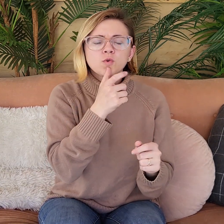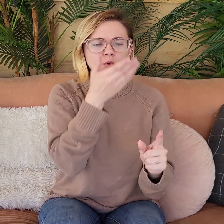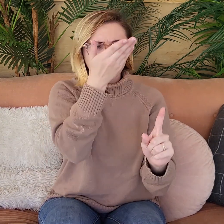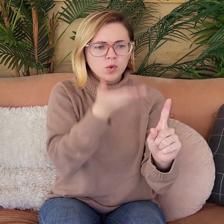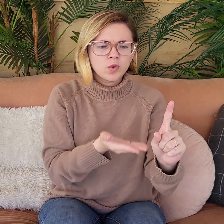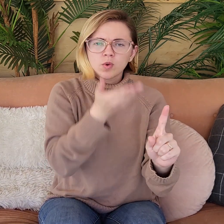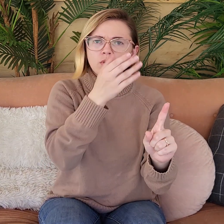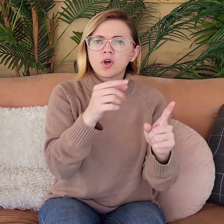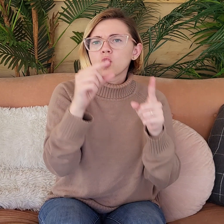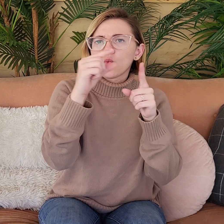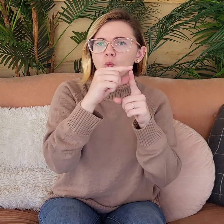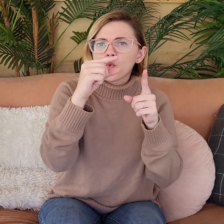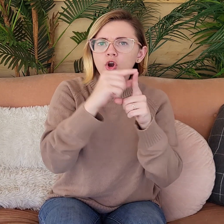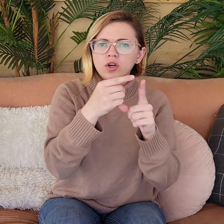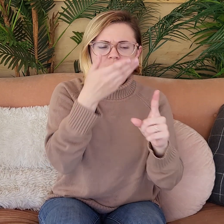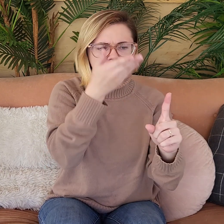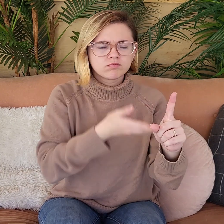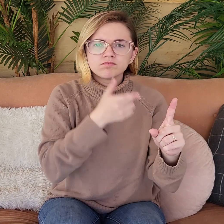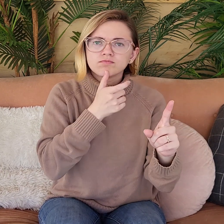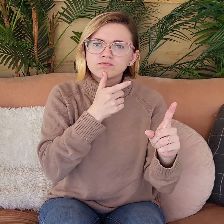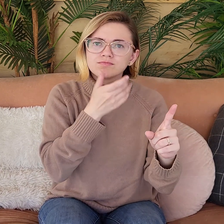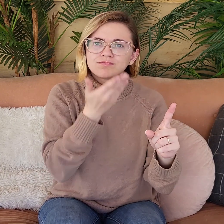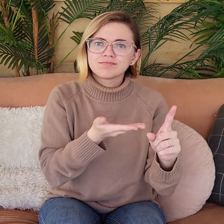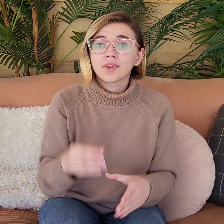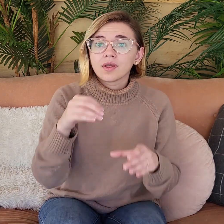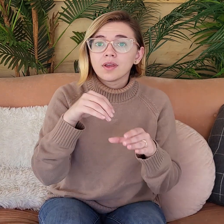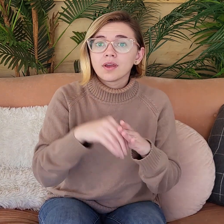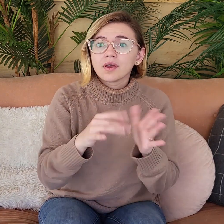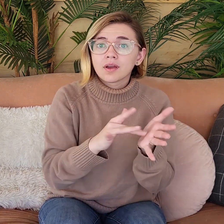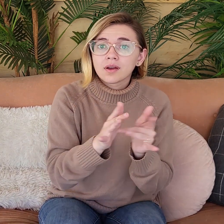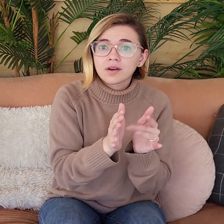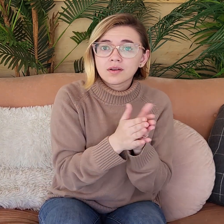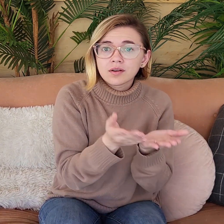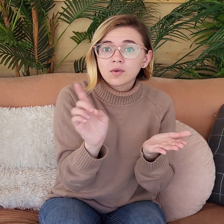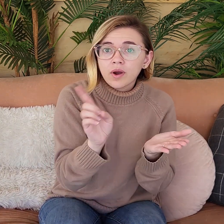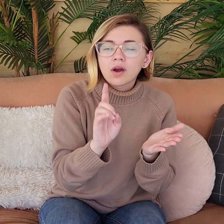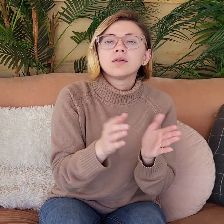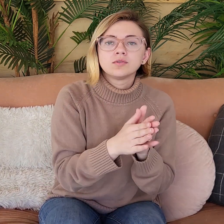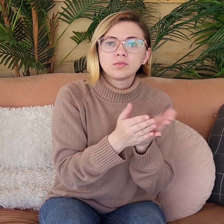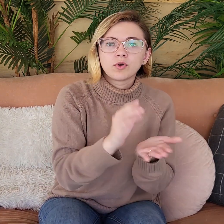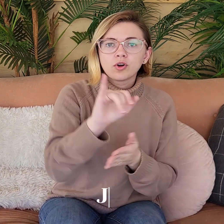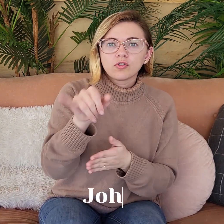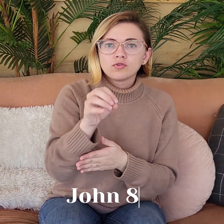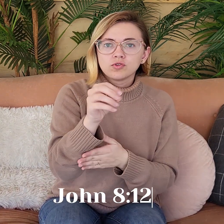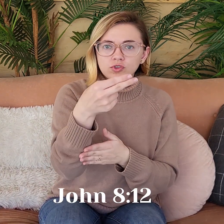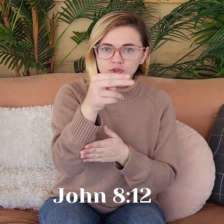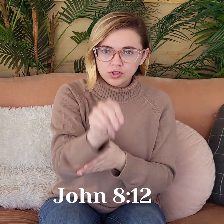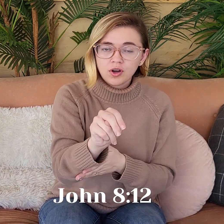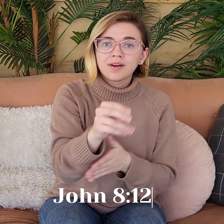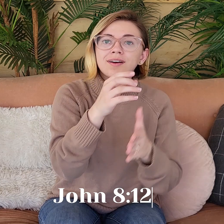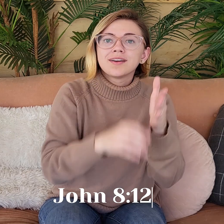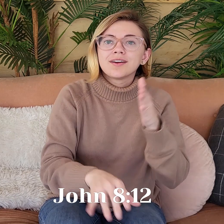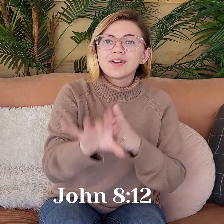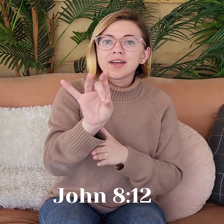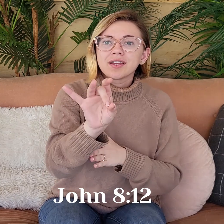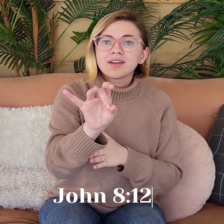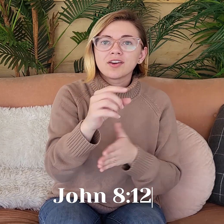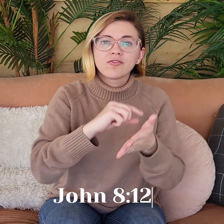Bible to be able to understand who the word of God is. So, we are going to be in the book of